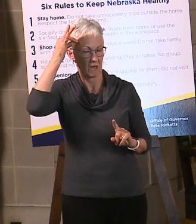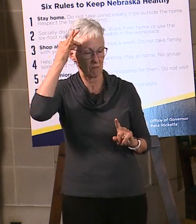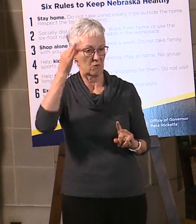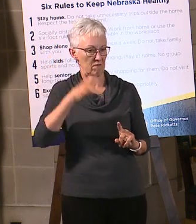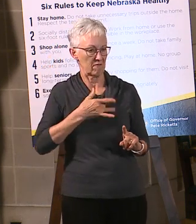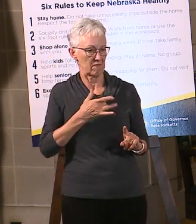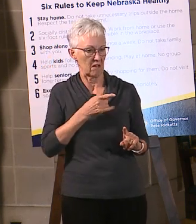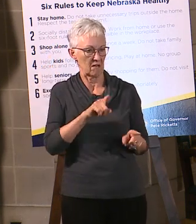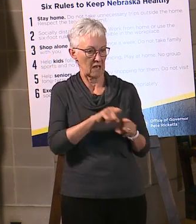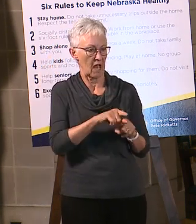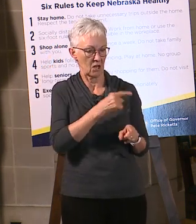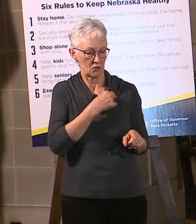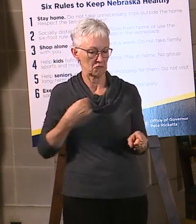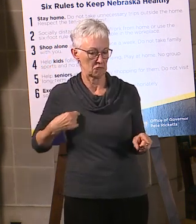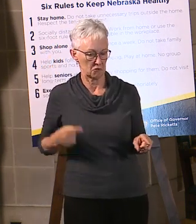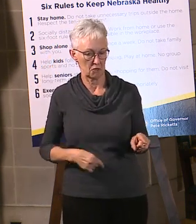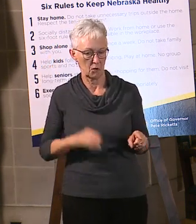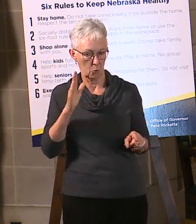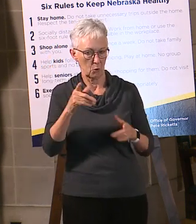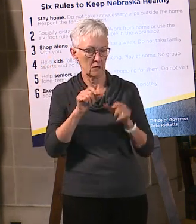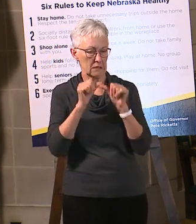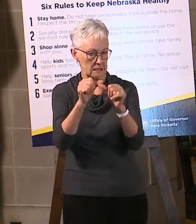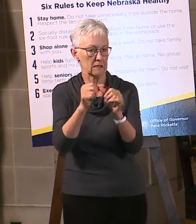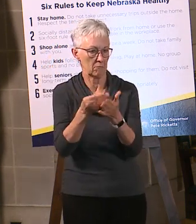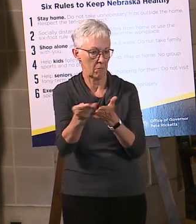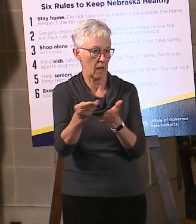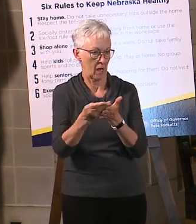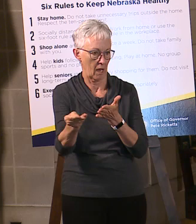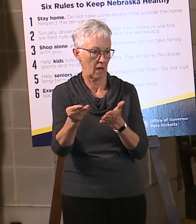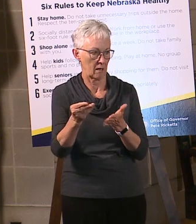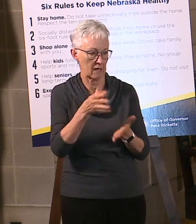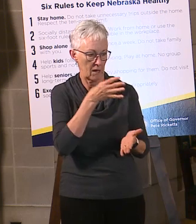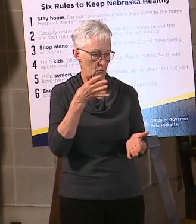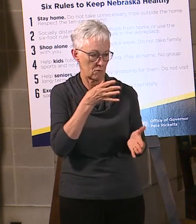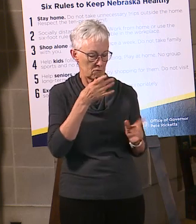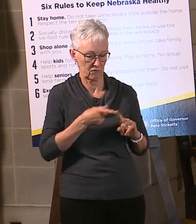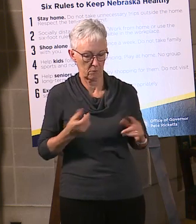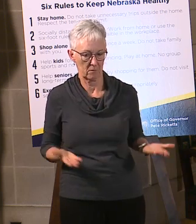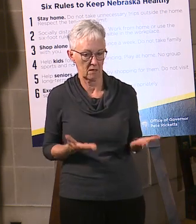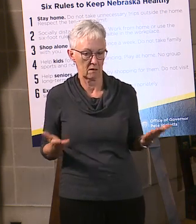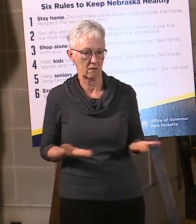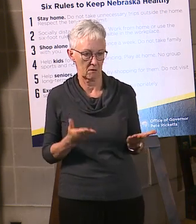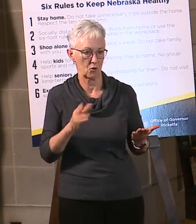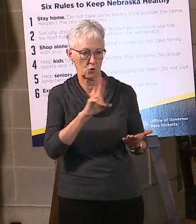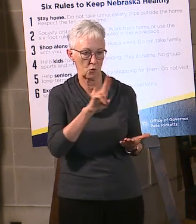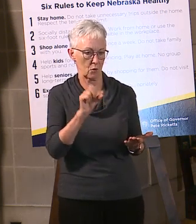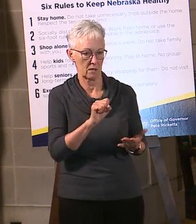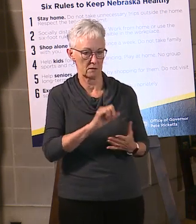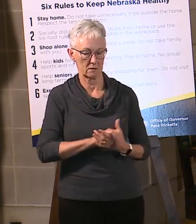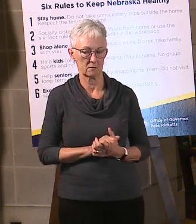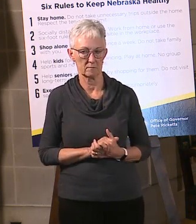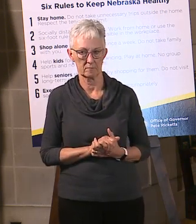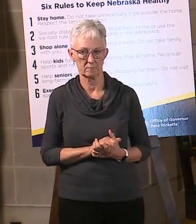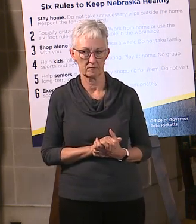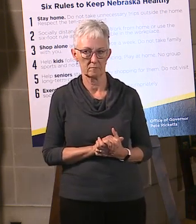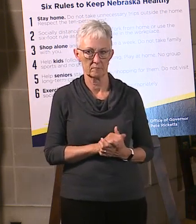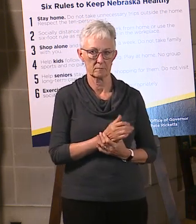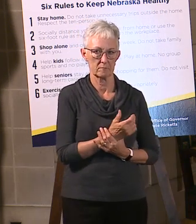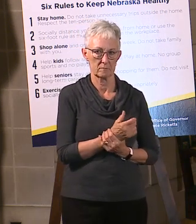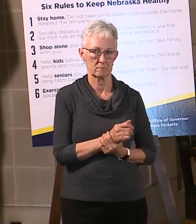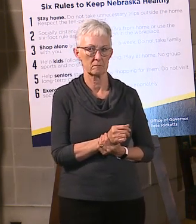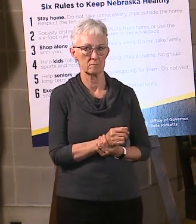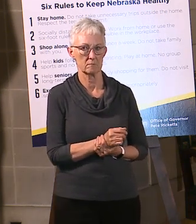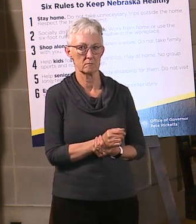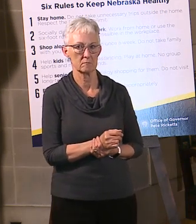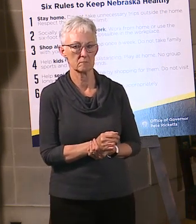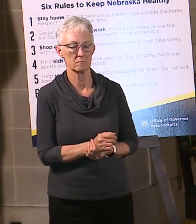purchases of our agricultural products. Aaron Hegarty, KMTV. What's the latest count you have on coronavirus